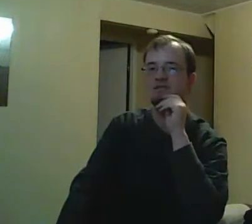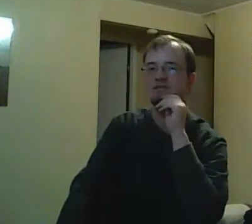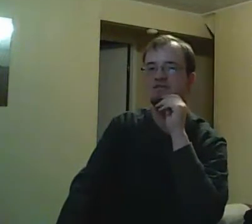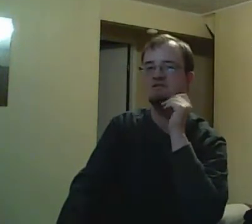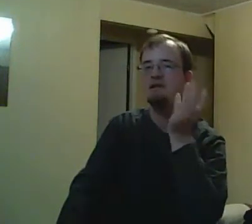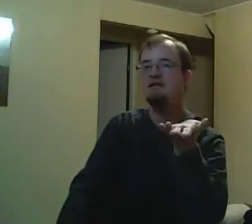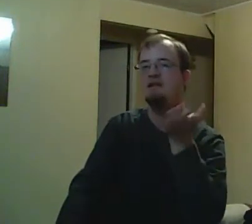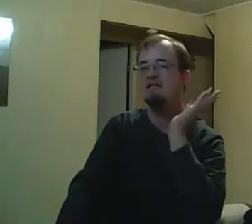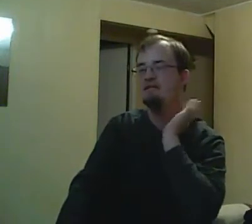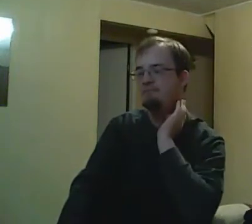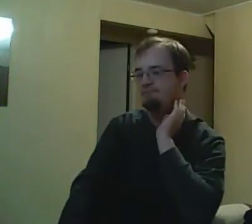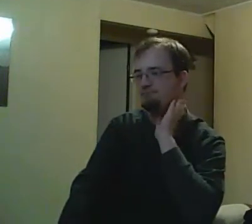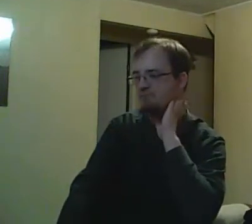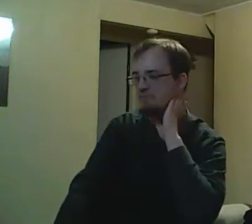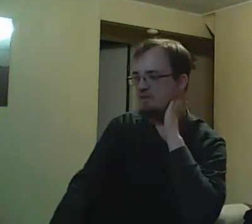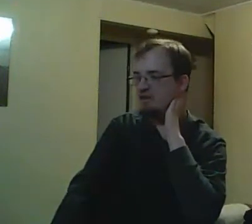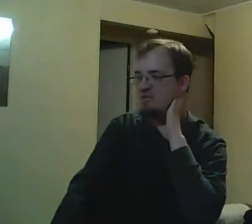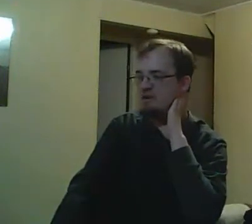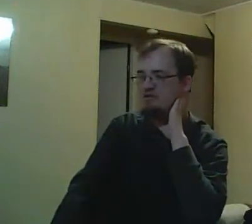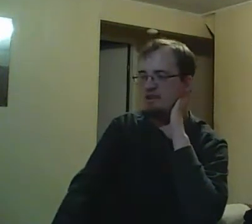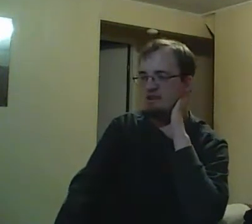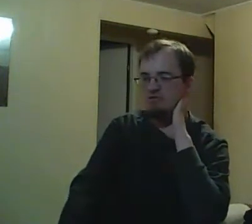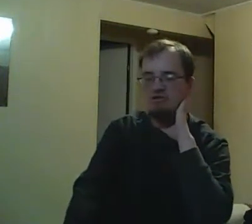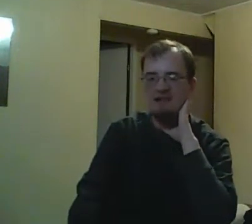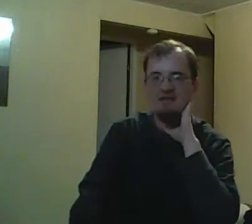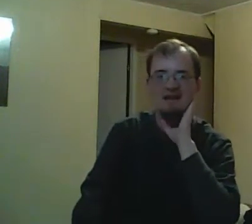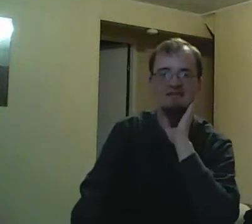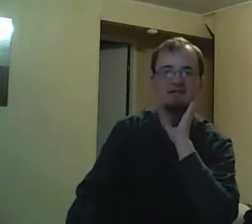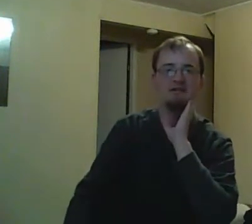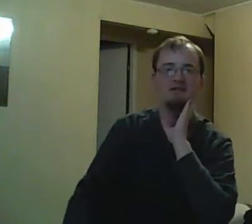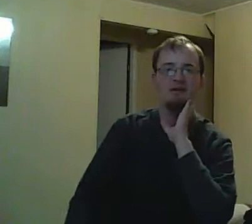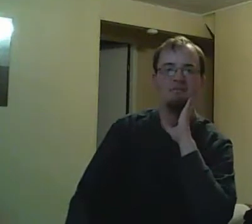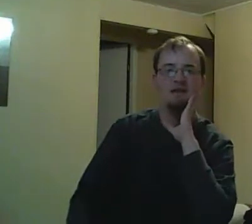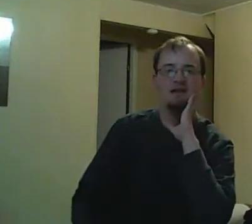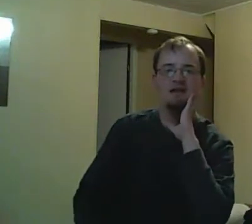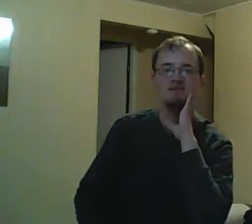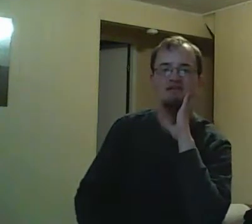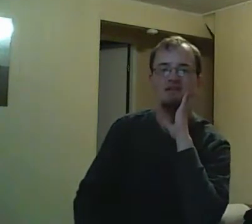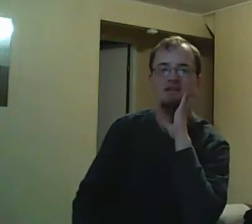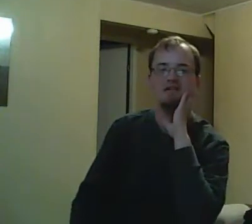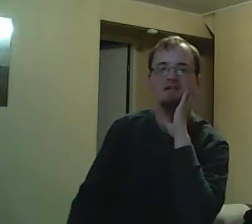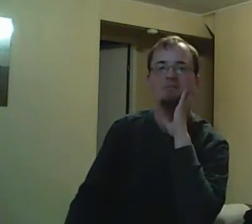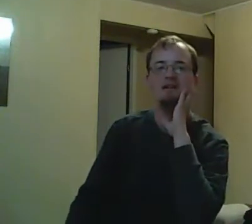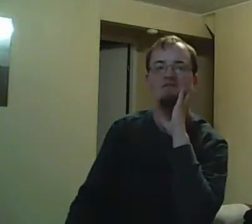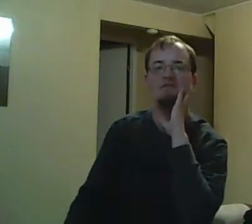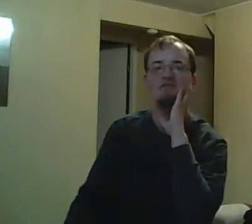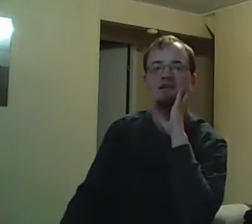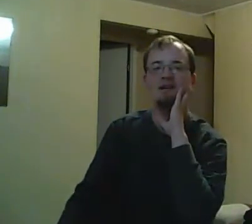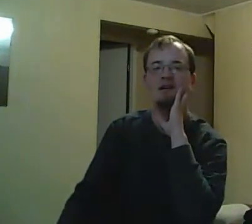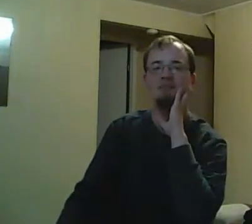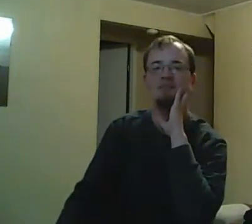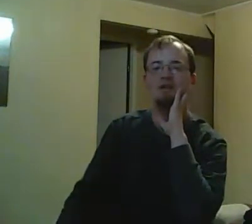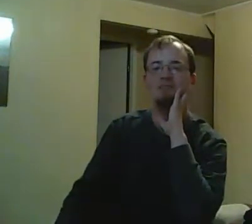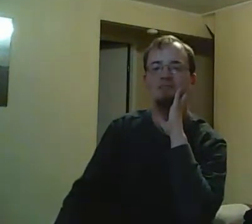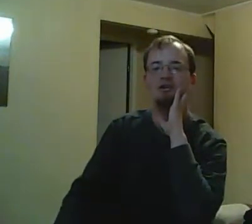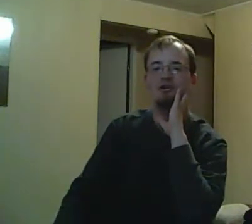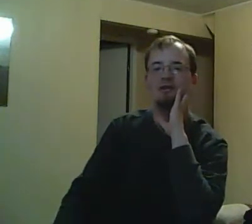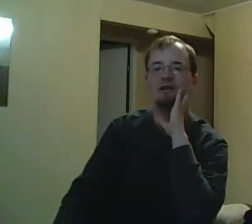this song, Getting Mad at Radich. And this drama club refused to sing it. Alex says, I'm all about rebellion, but I know it won't be expelled.